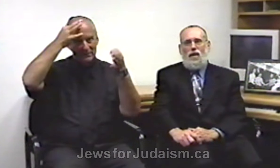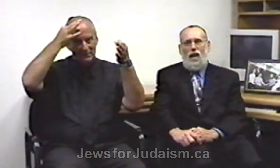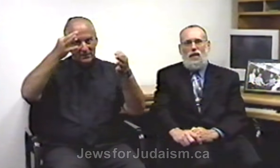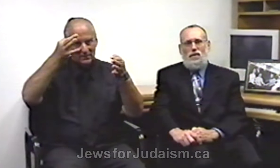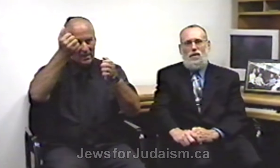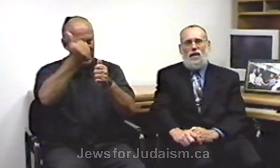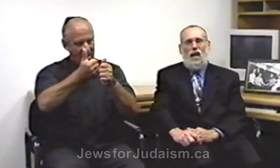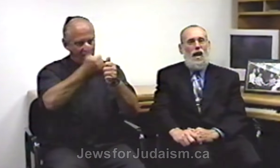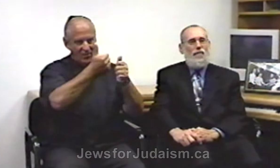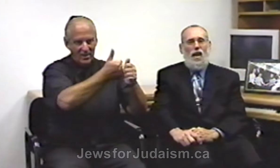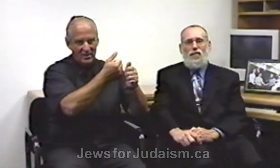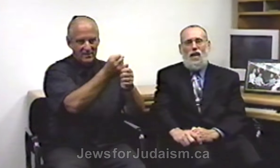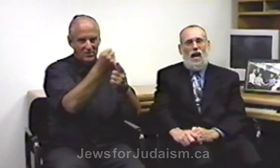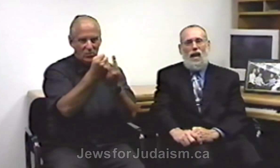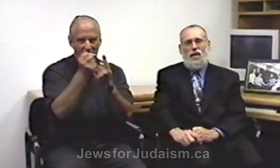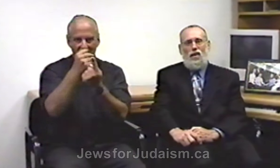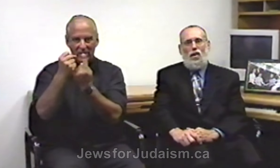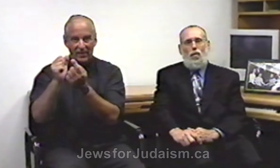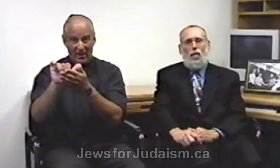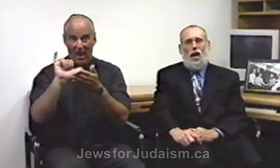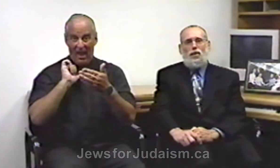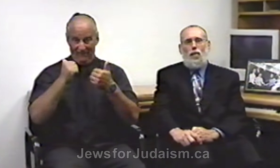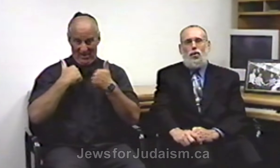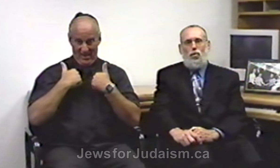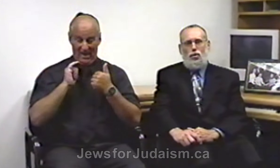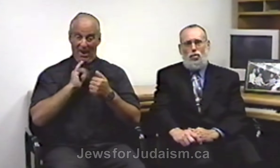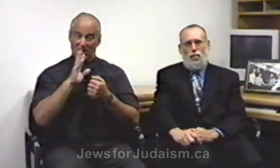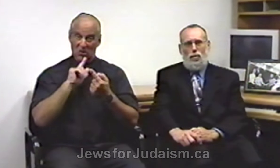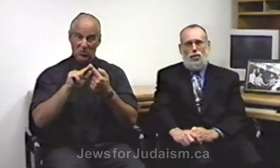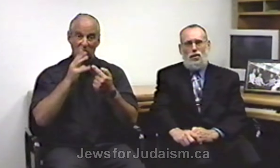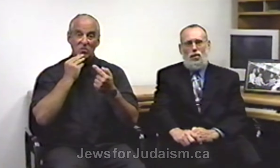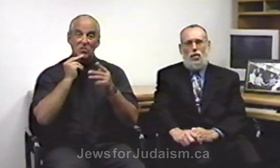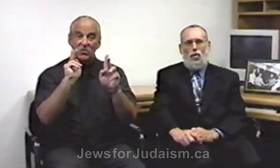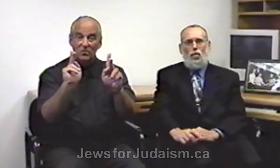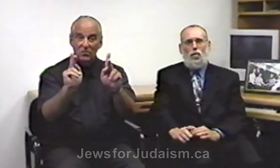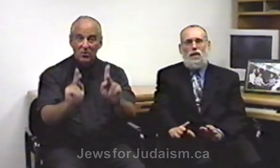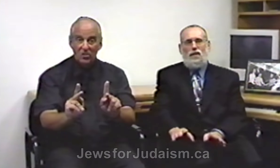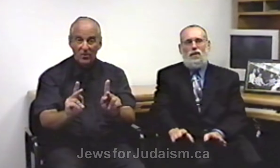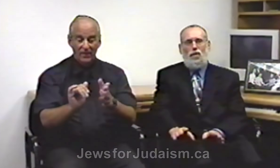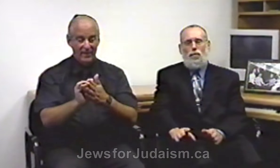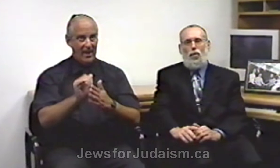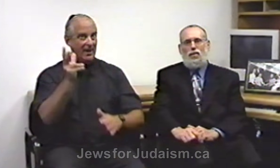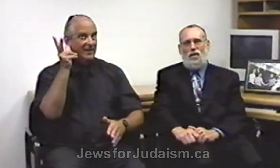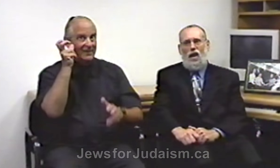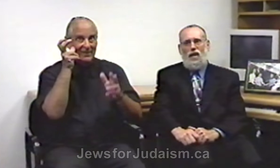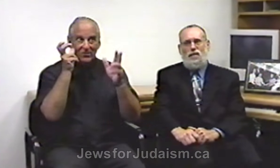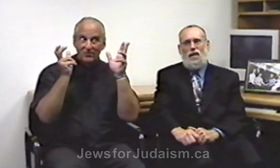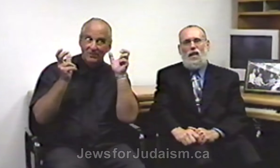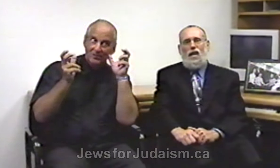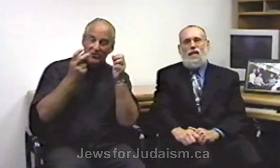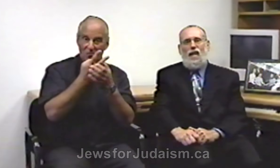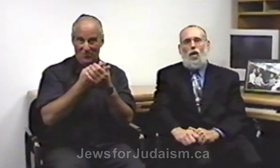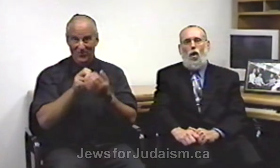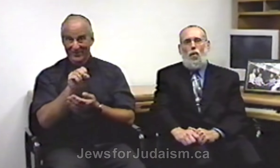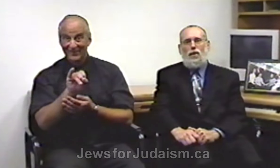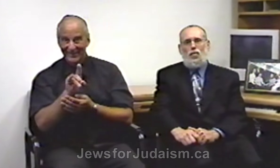case that I've ever had where I spoke to a Jewish person who listened to both sides they always